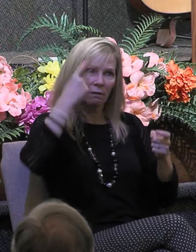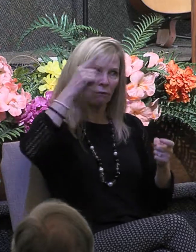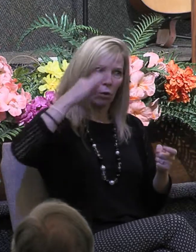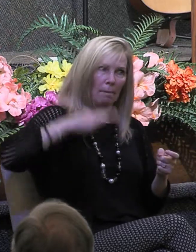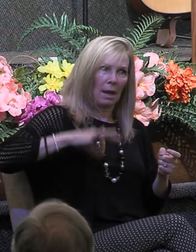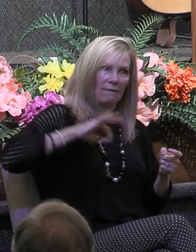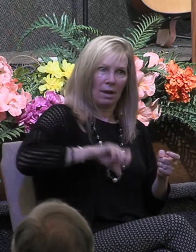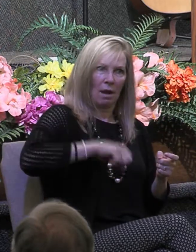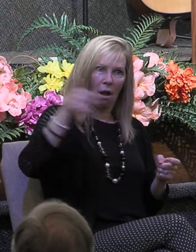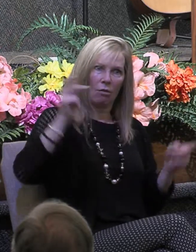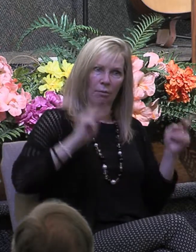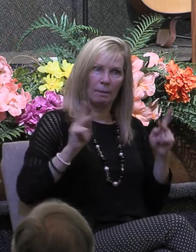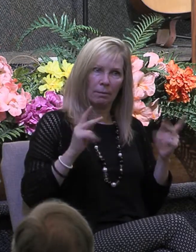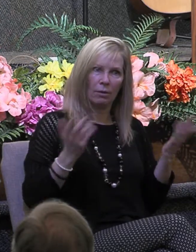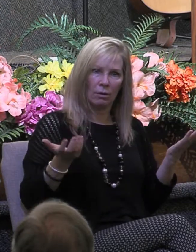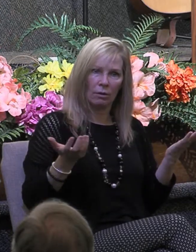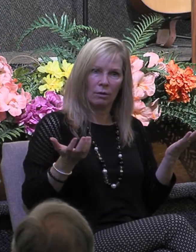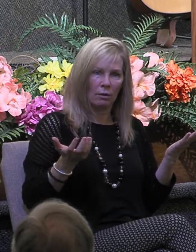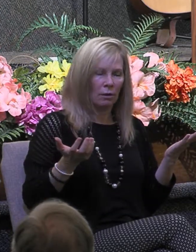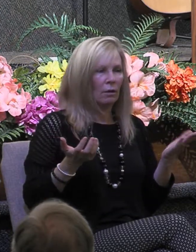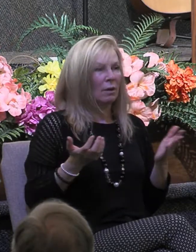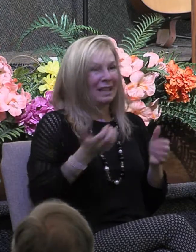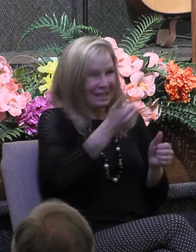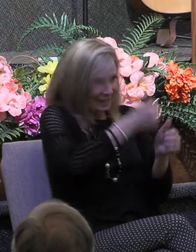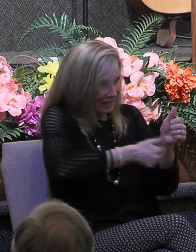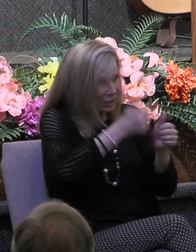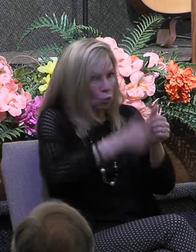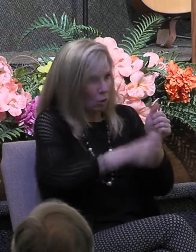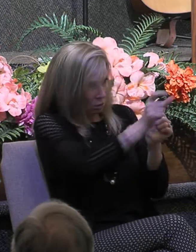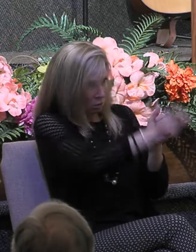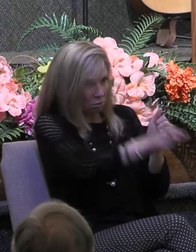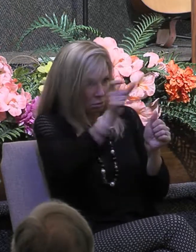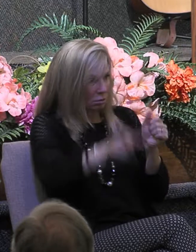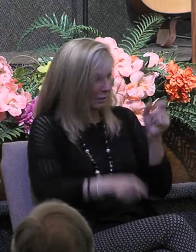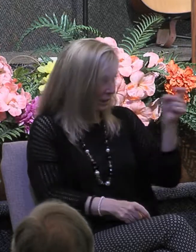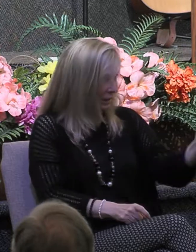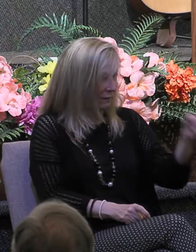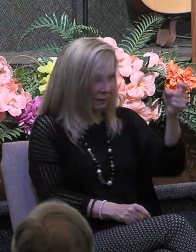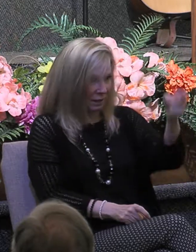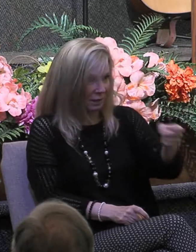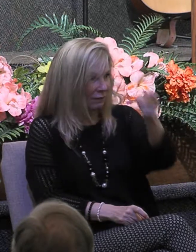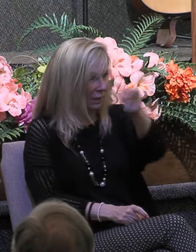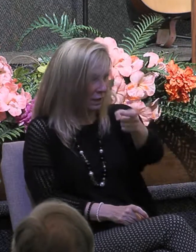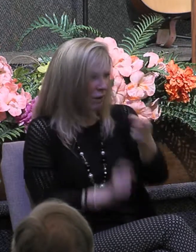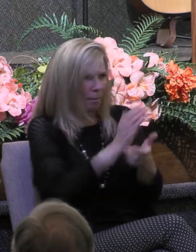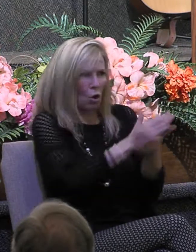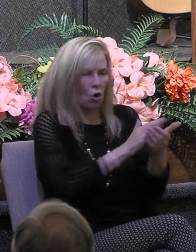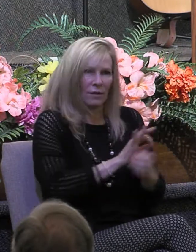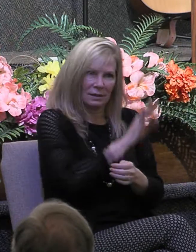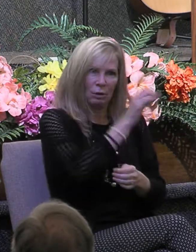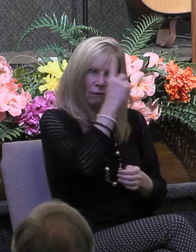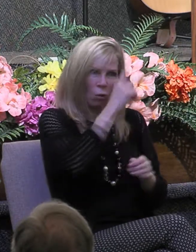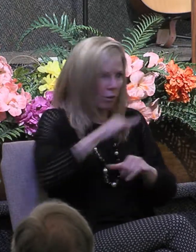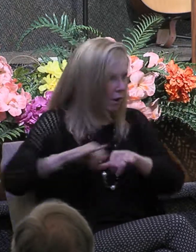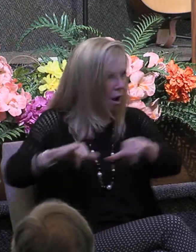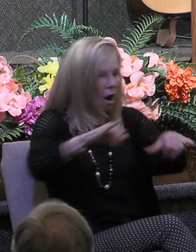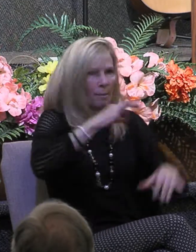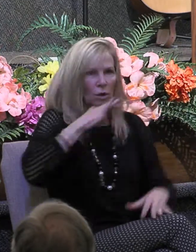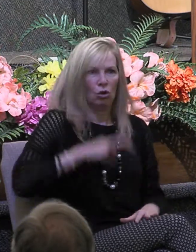7 of chapter 12, but to each one is given the manifestation of the spirit for the common good. It's not for our sake, it's for